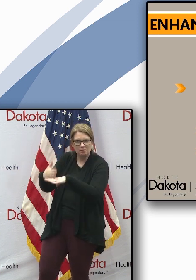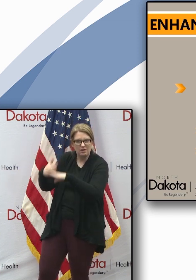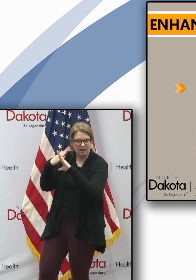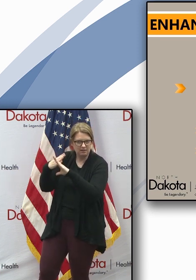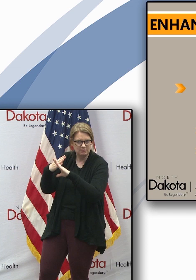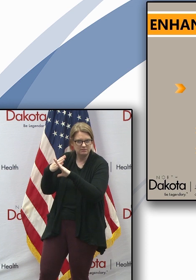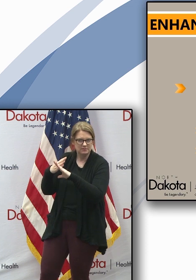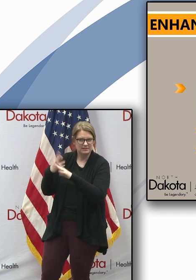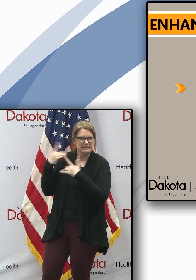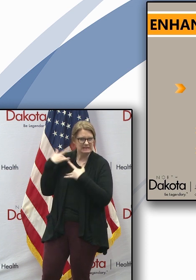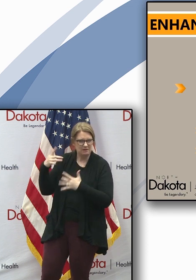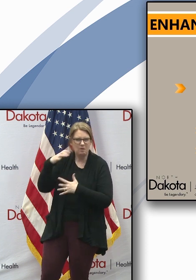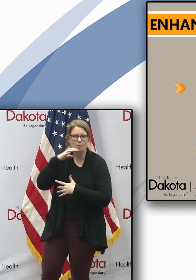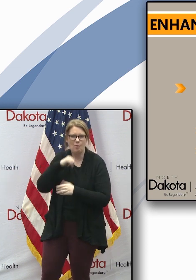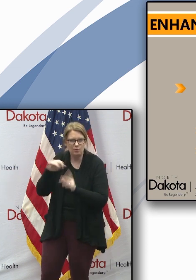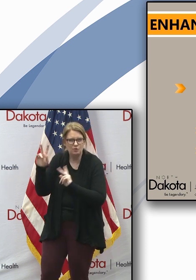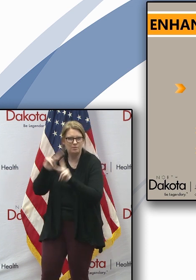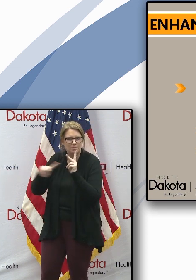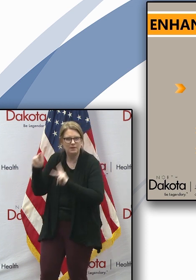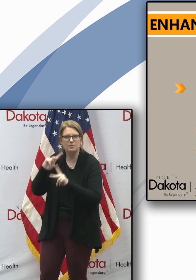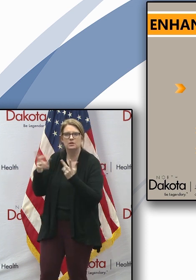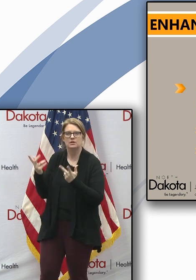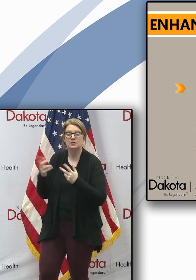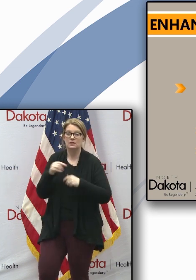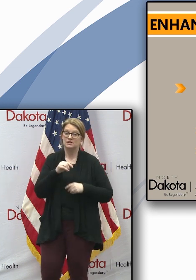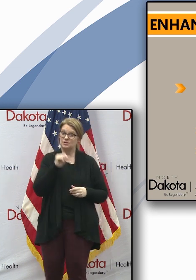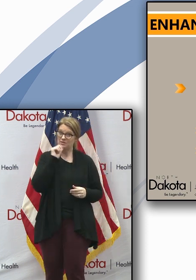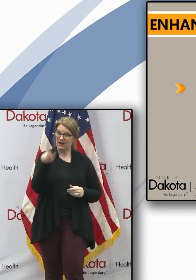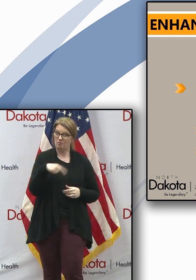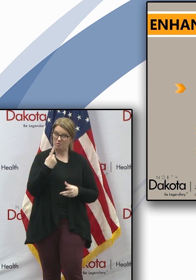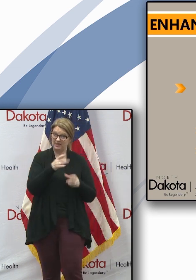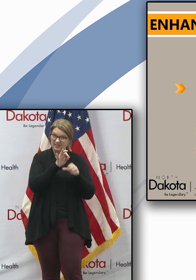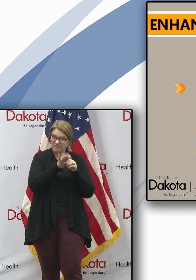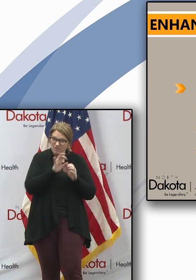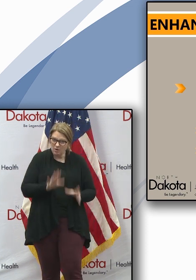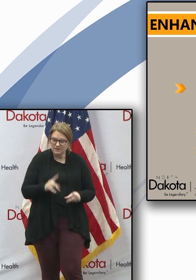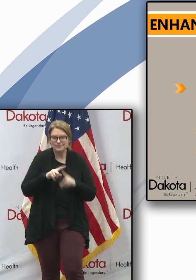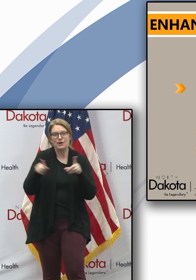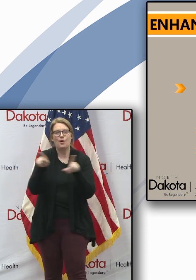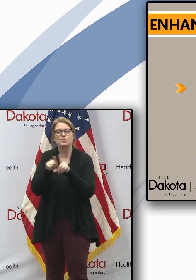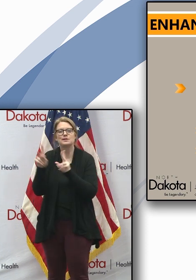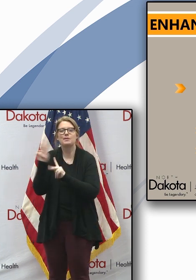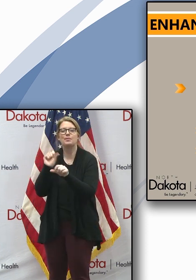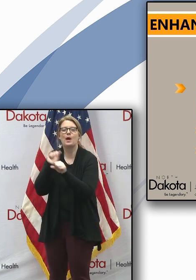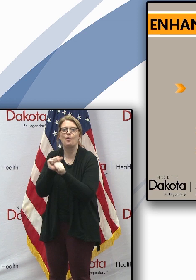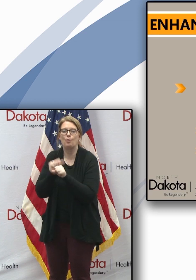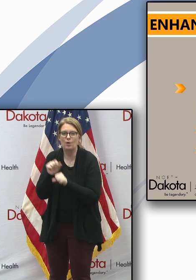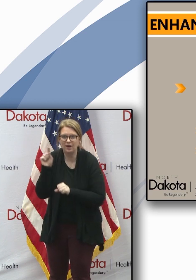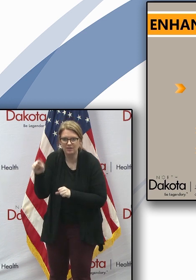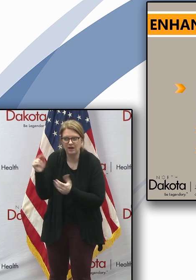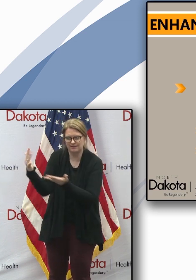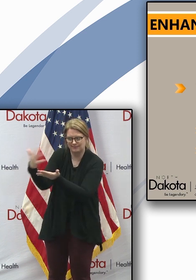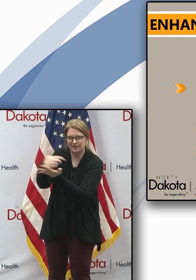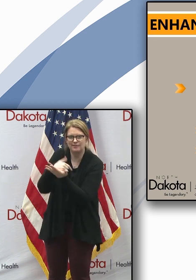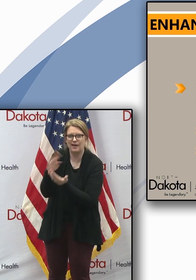we're doing this with thinking about not only the voters but the poll workers. We also had a call today with tribal